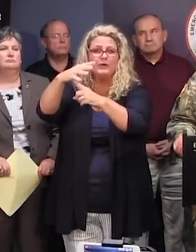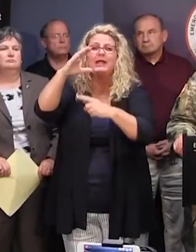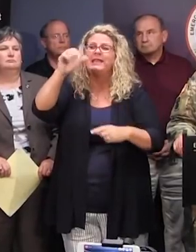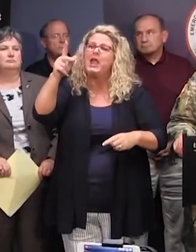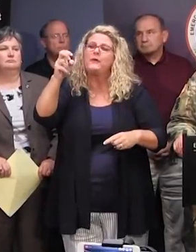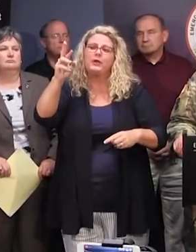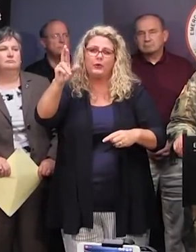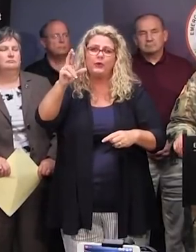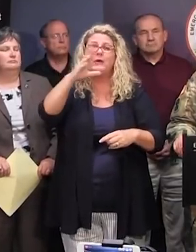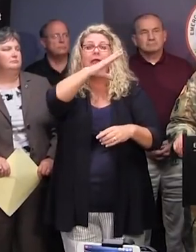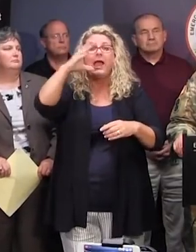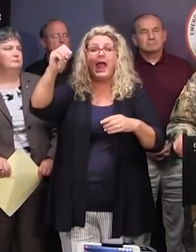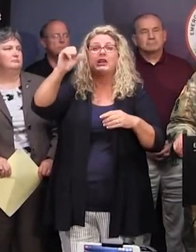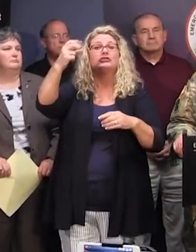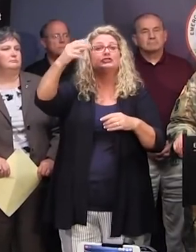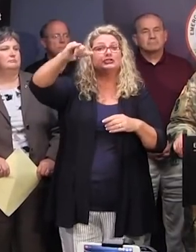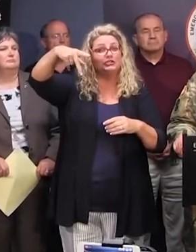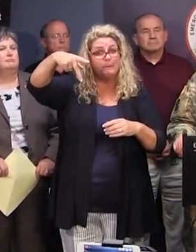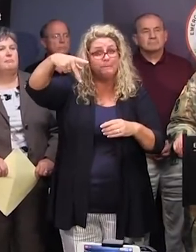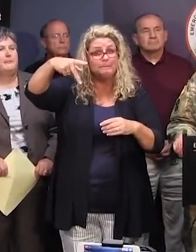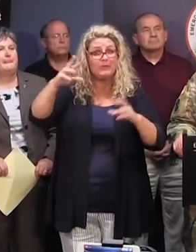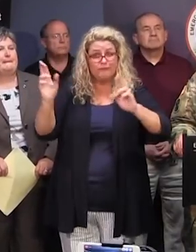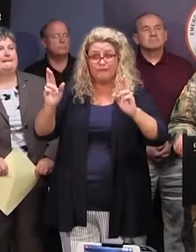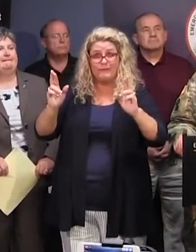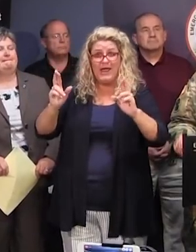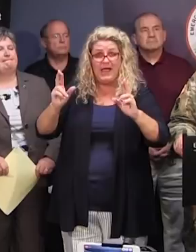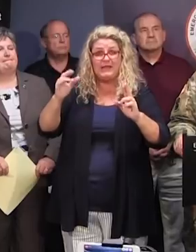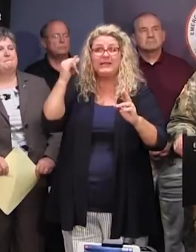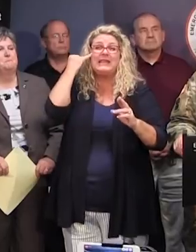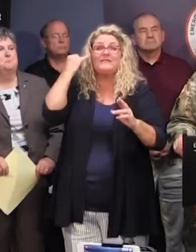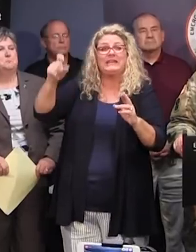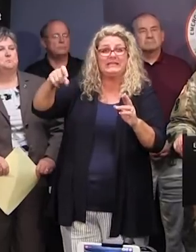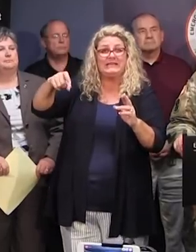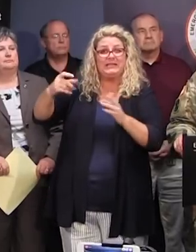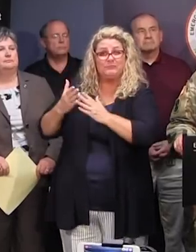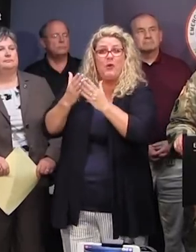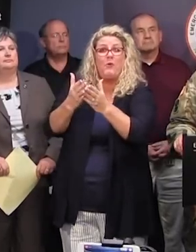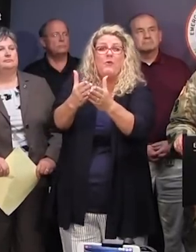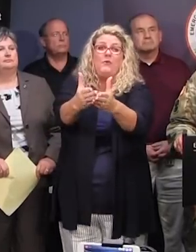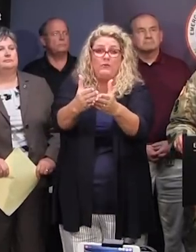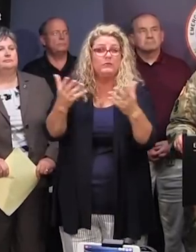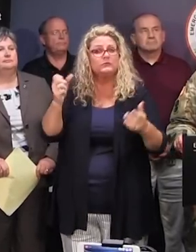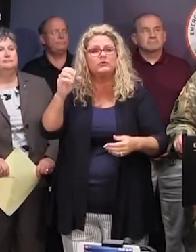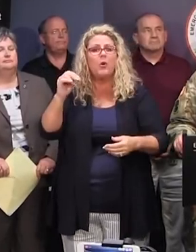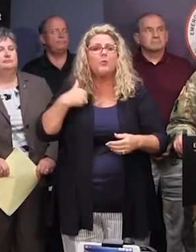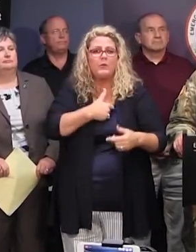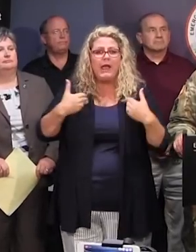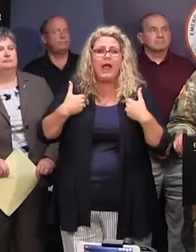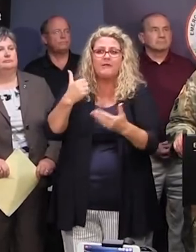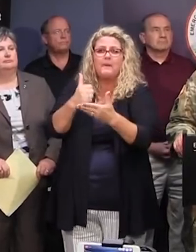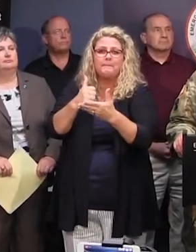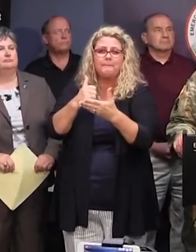and a littorial ship after the storm that's available to help us. So assets are there,